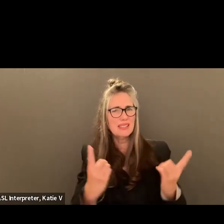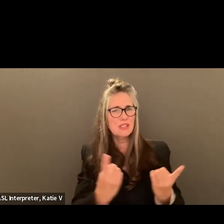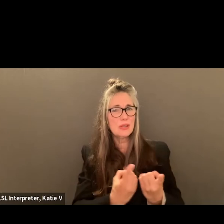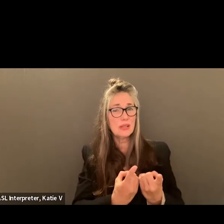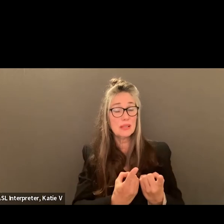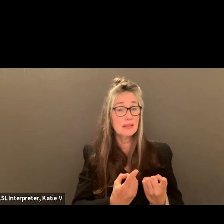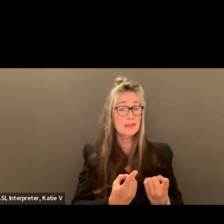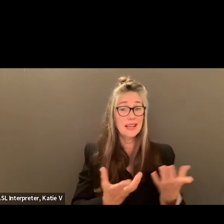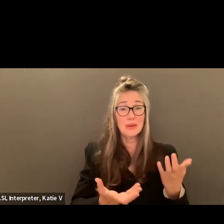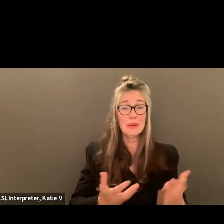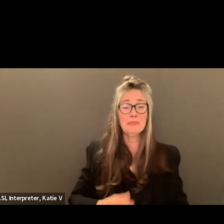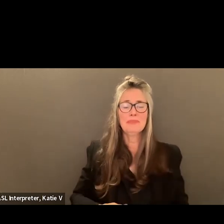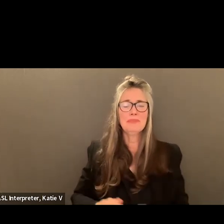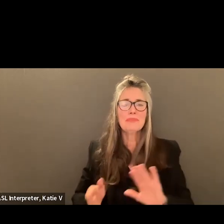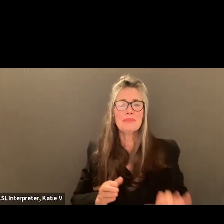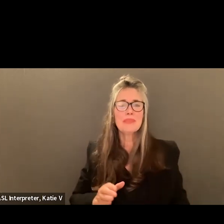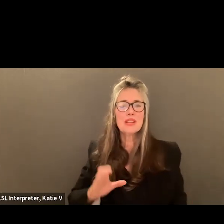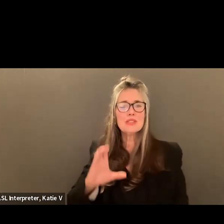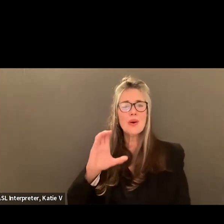Any other, Calvia?